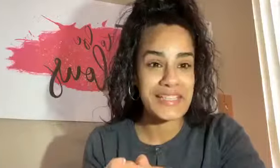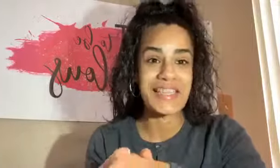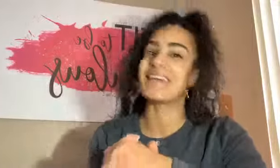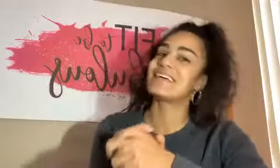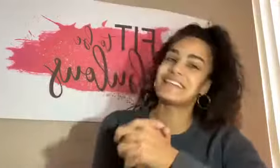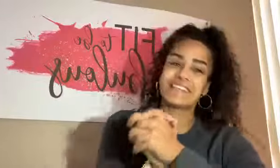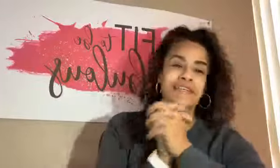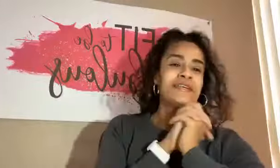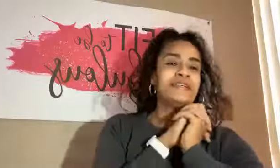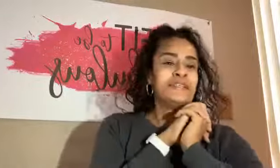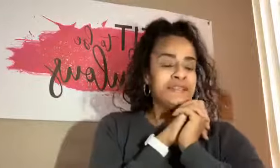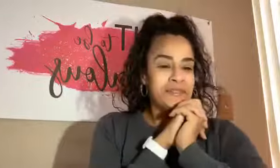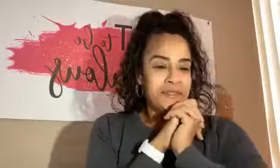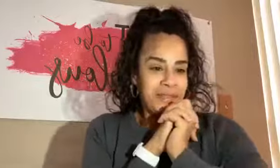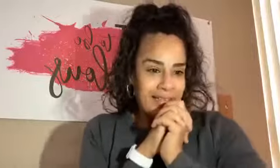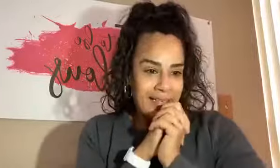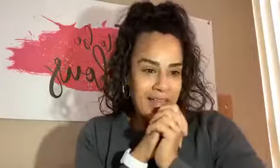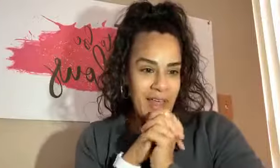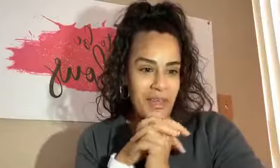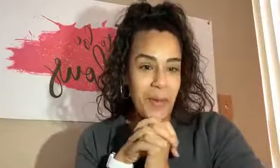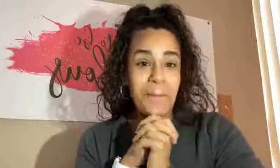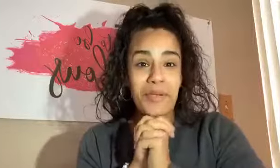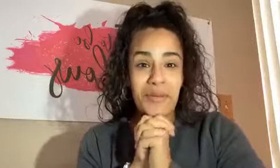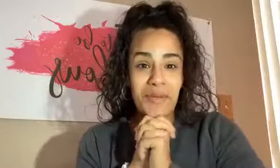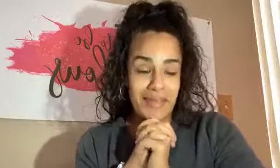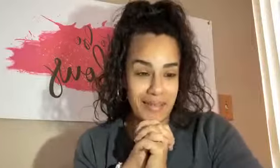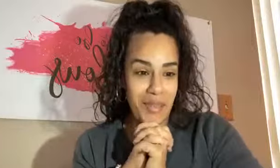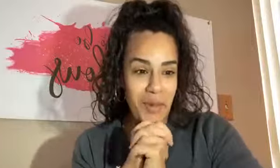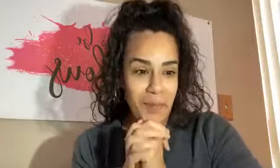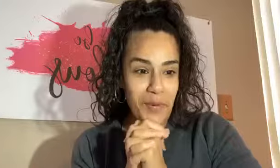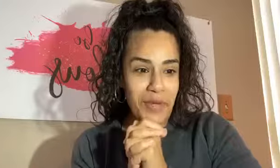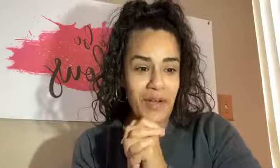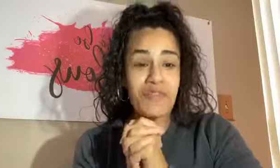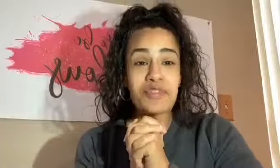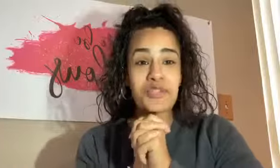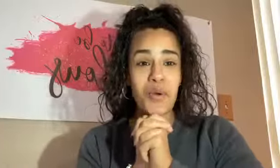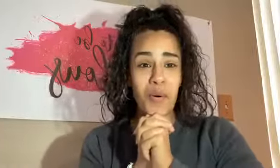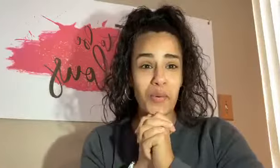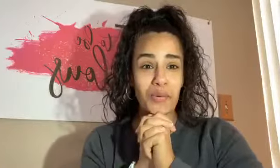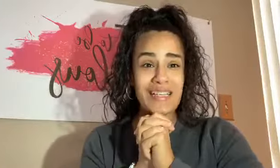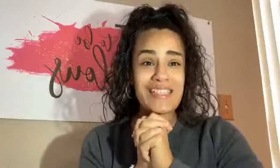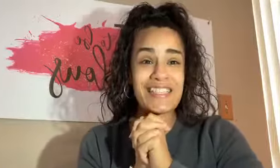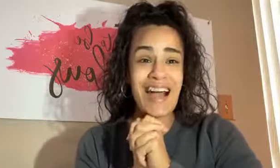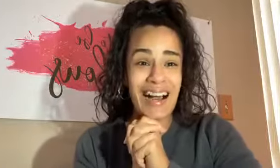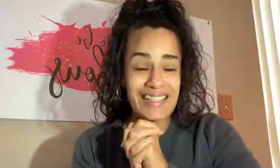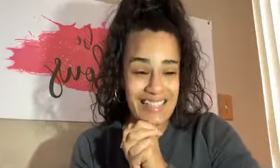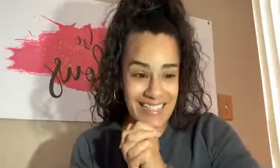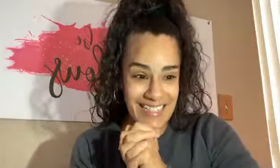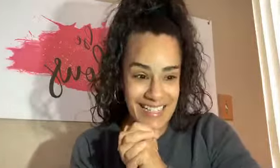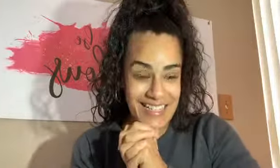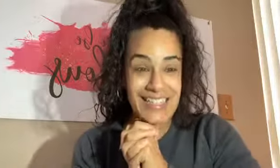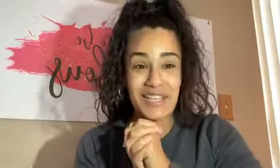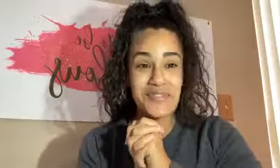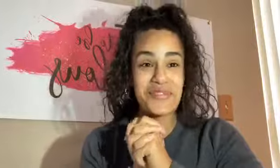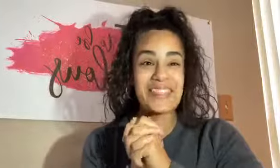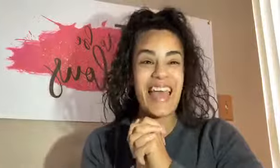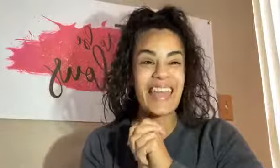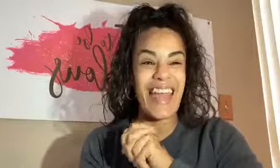says. The beauty, the beauty of the soul is constant, continuous, and